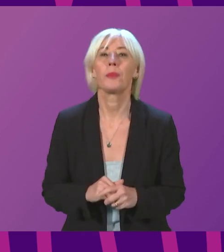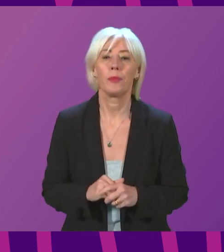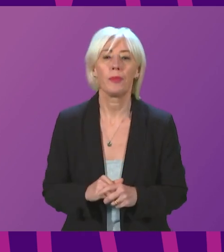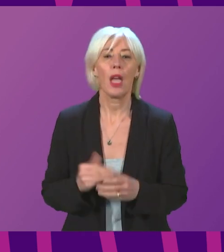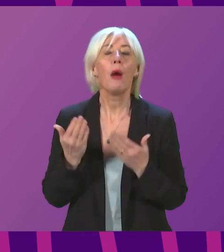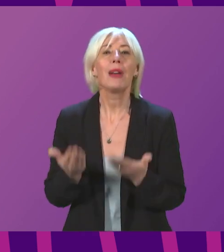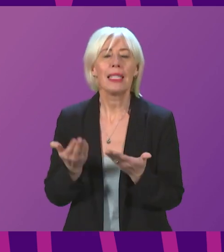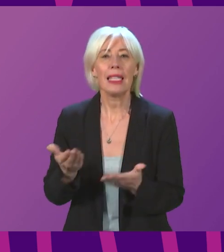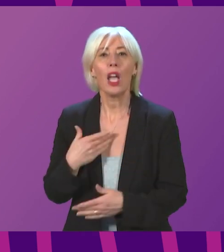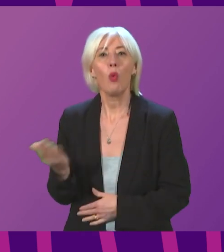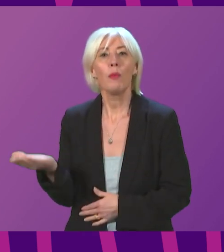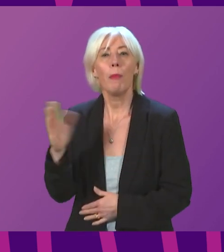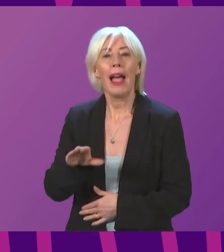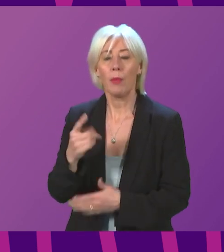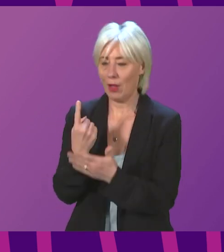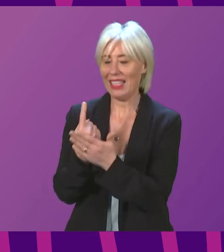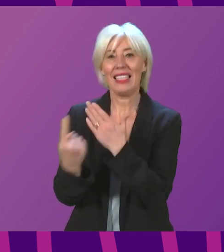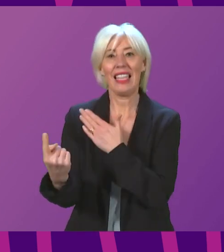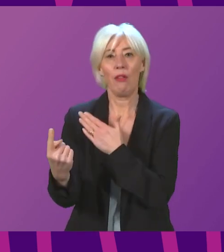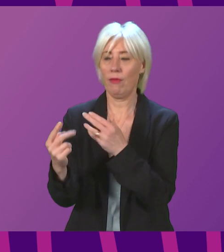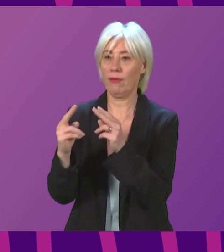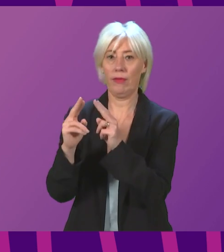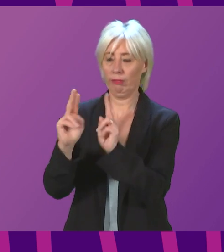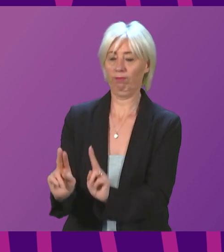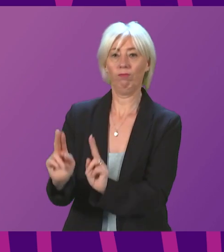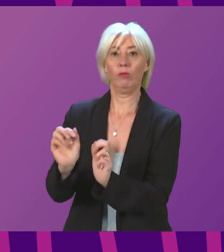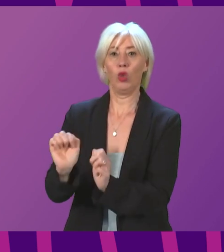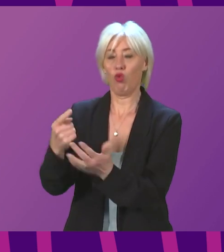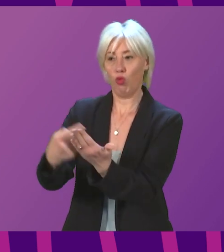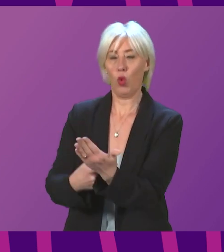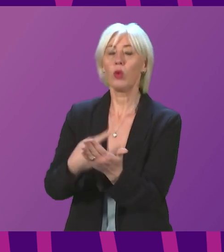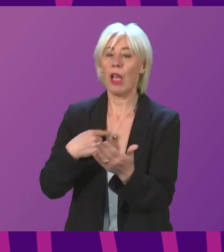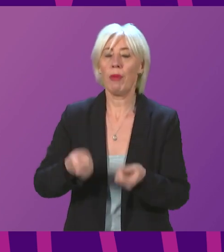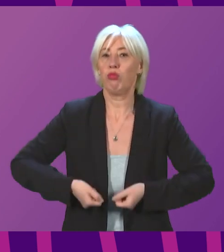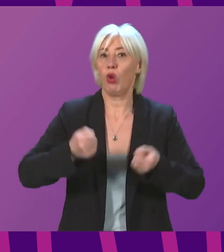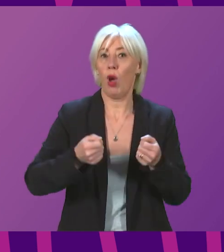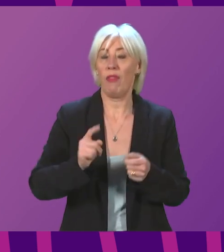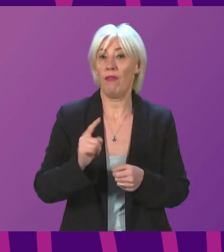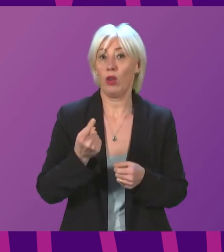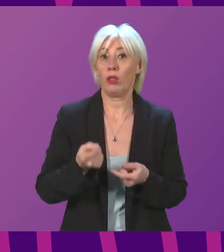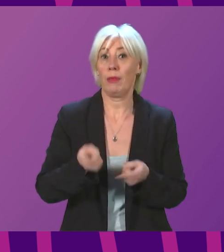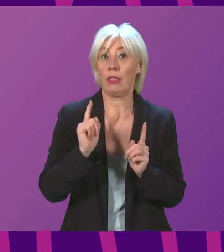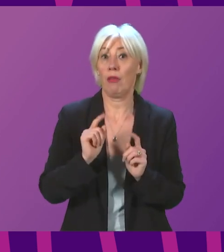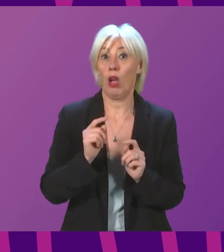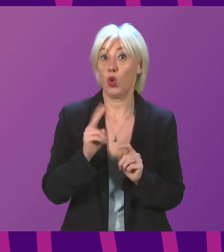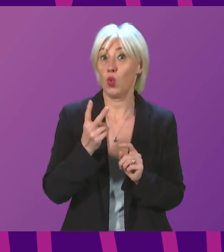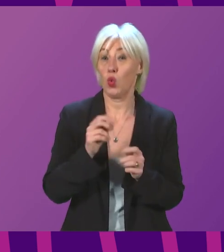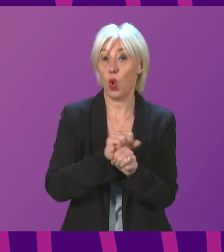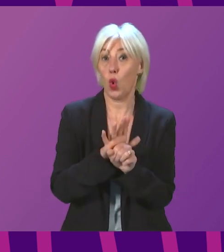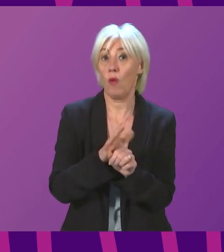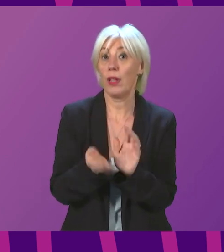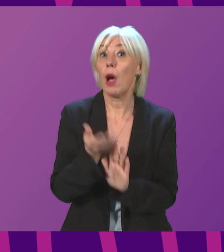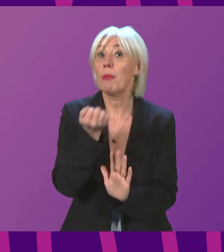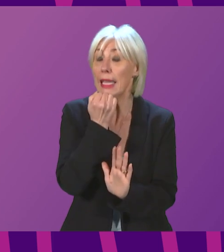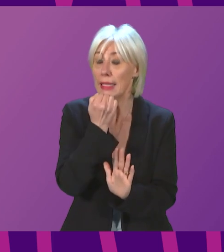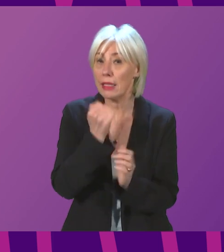I want to return to the issue of self-isolation rules. I've raised this with the First Minister at the last two COVID updates. And we've been seeking